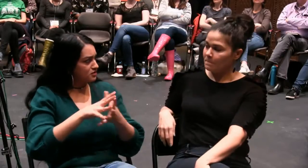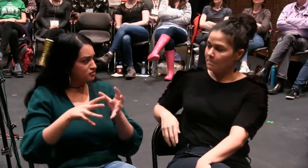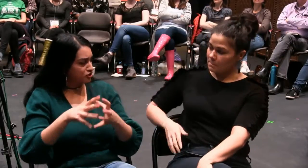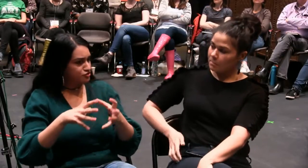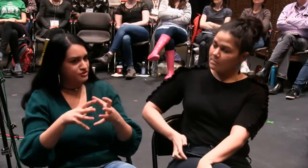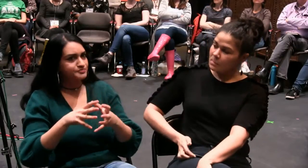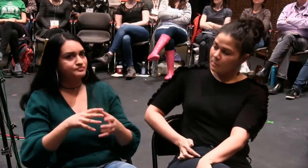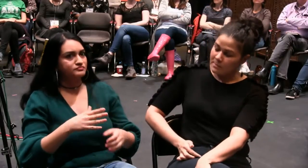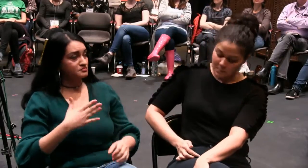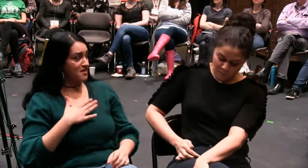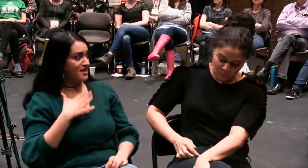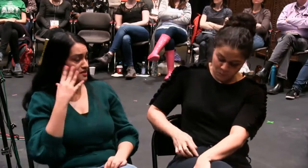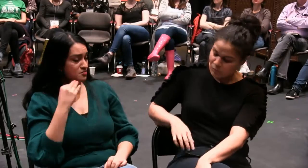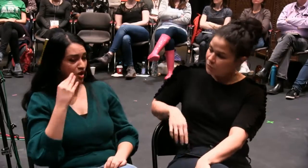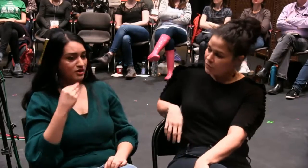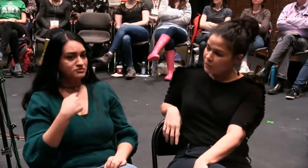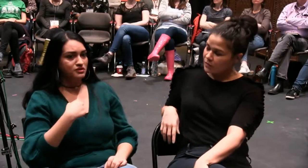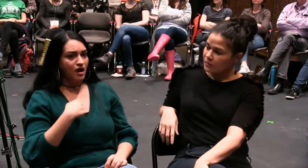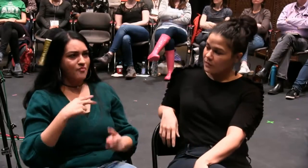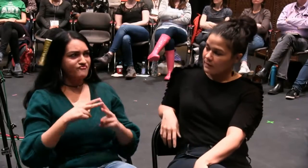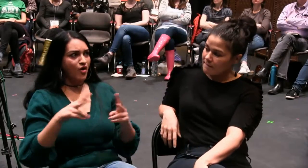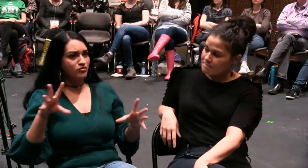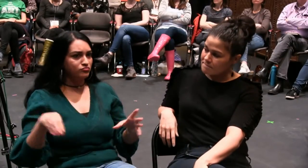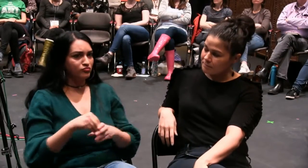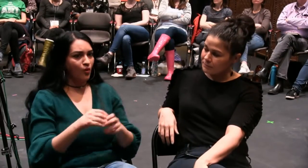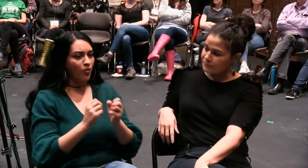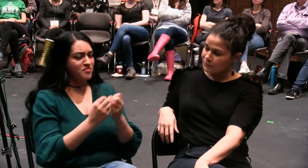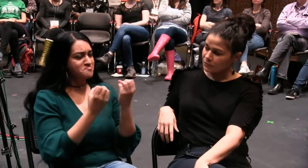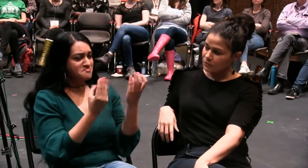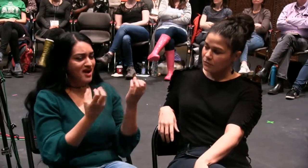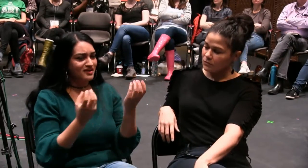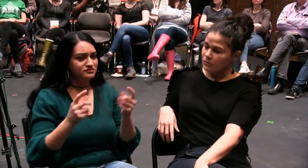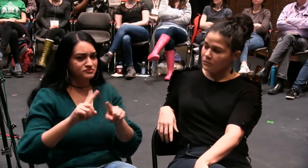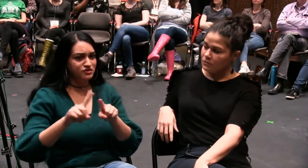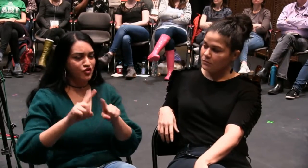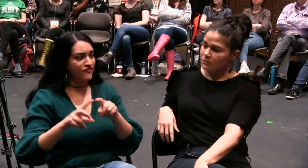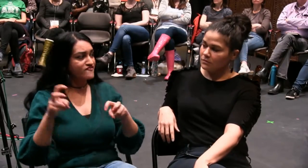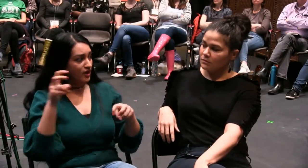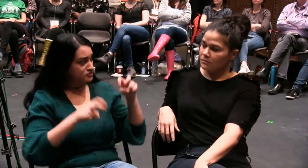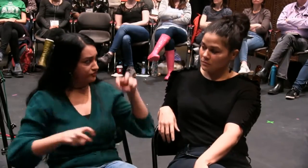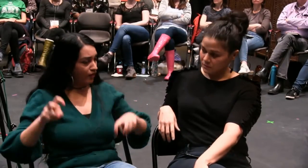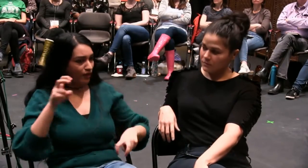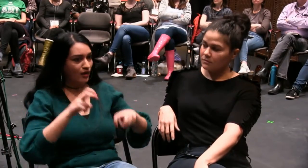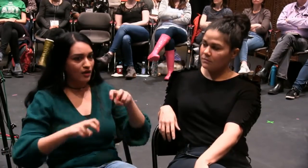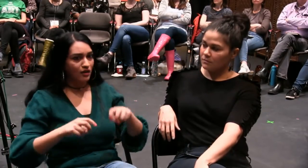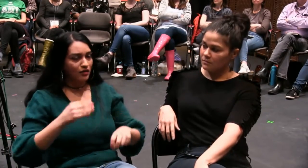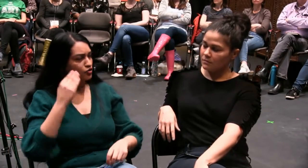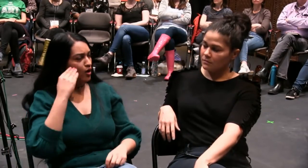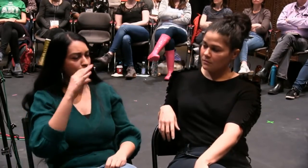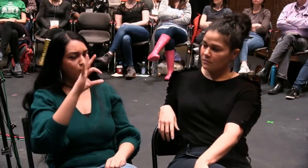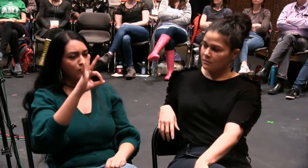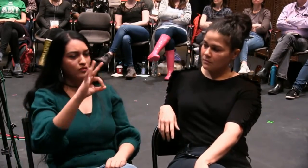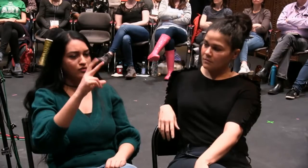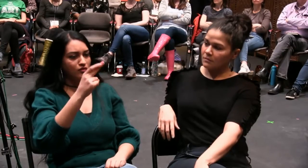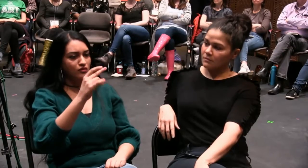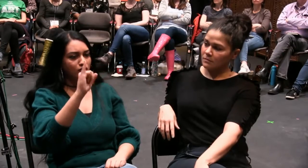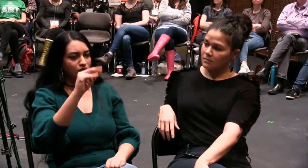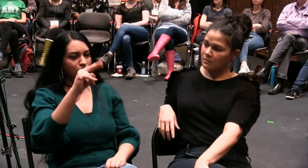I want to make a comment about intersectionality and inclusion. I've been involved in